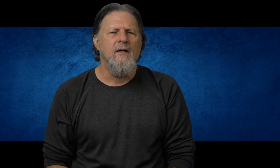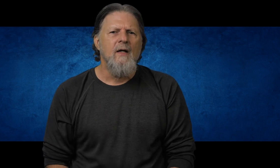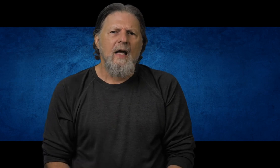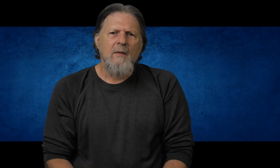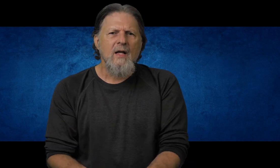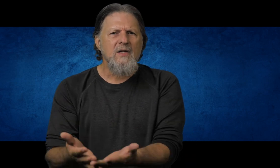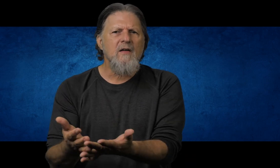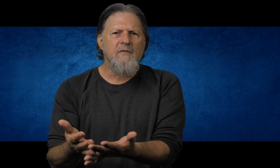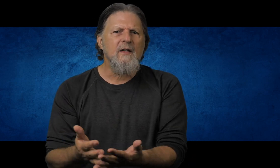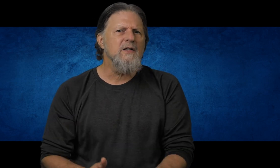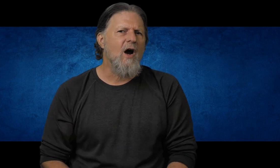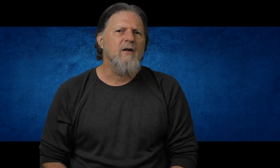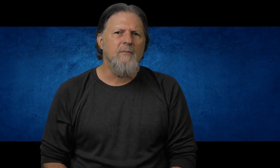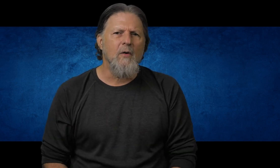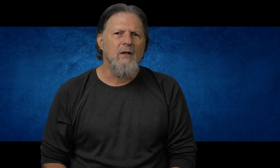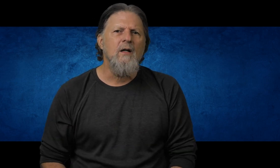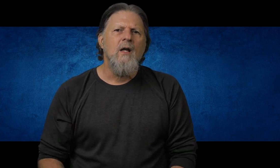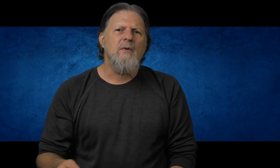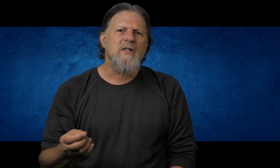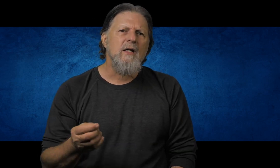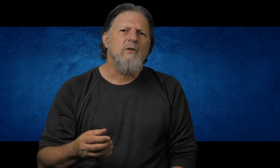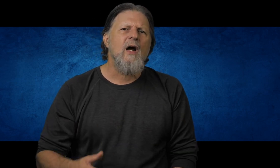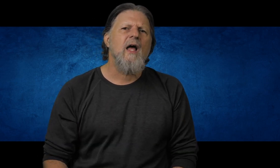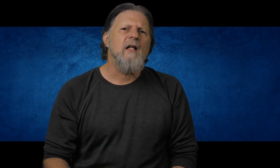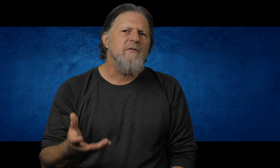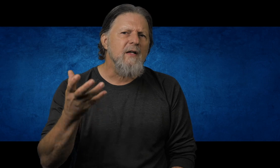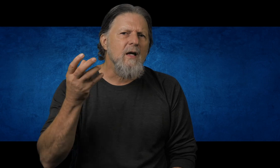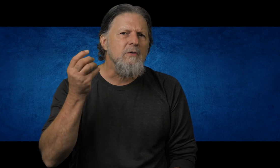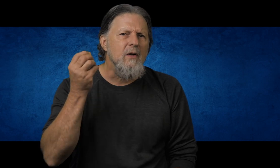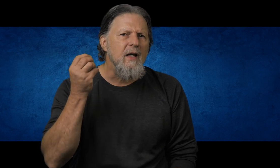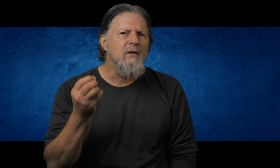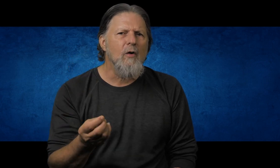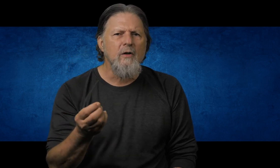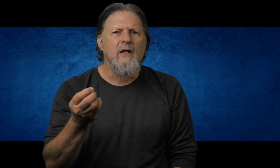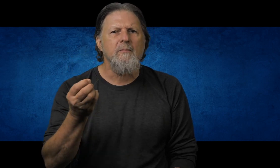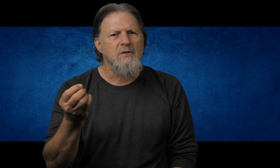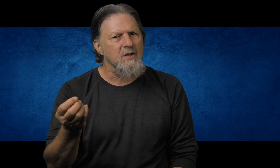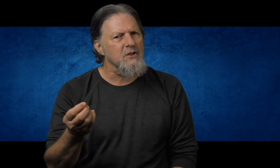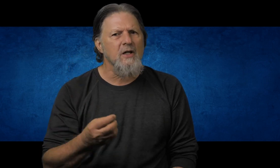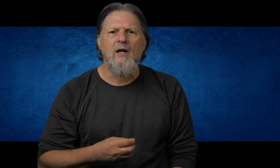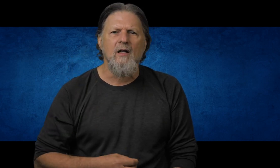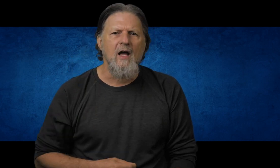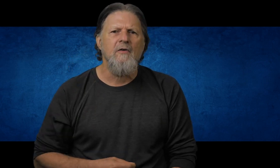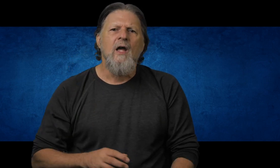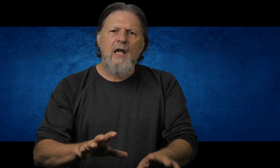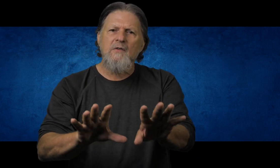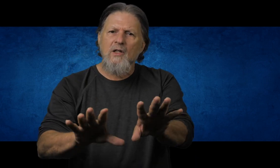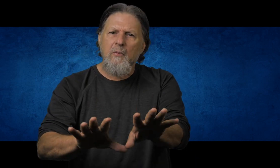And I'm not saying feelings aren't important, but Satan will try to elevate them to an inordinate position in our life, even to the